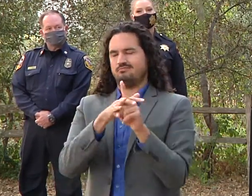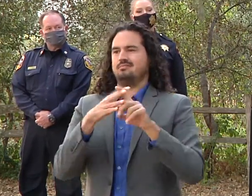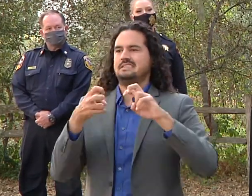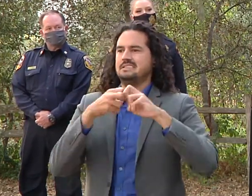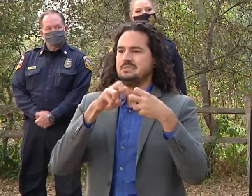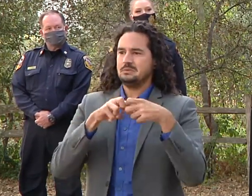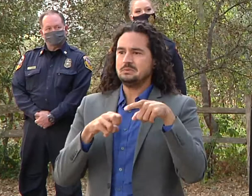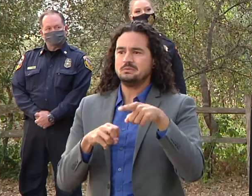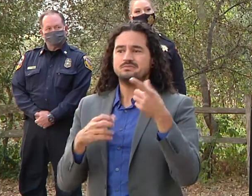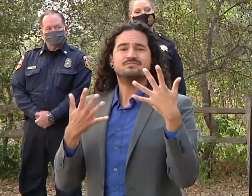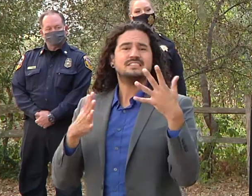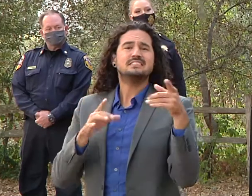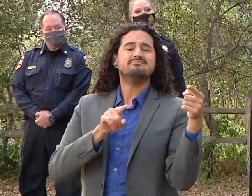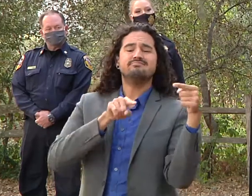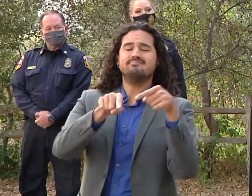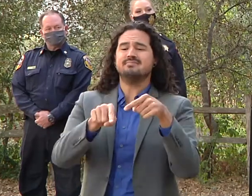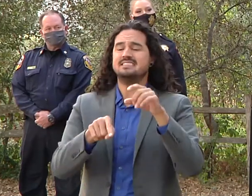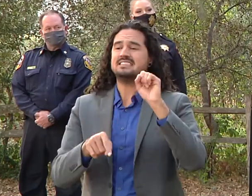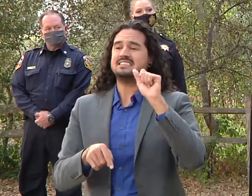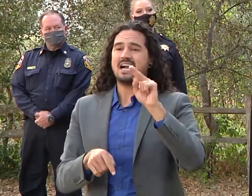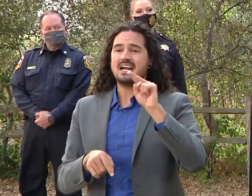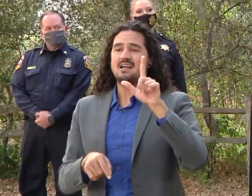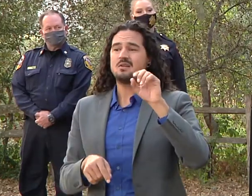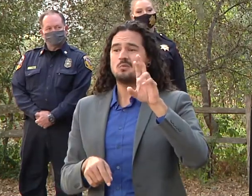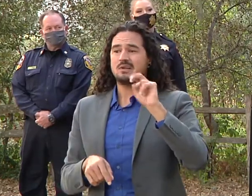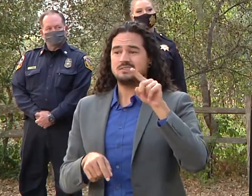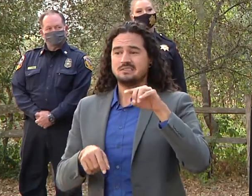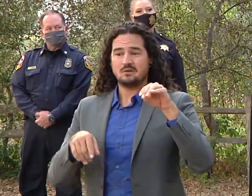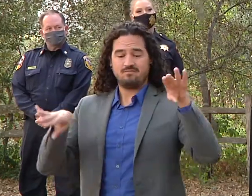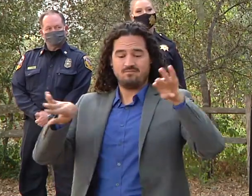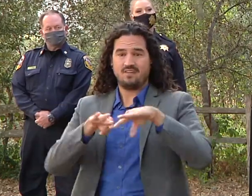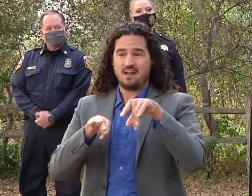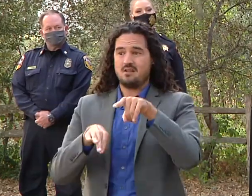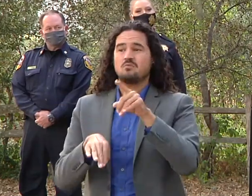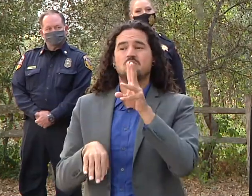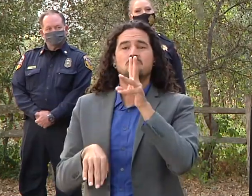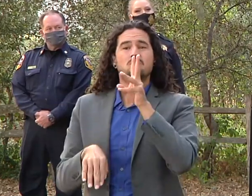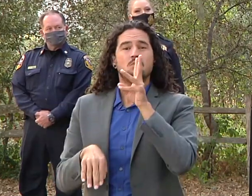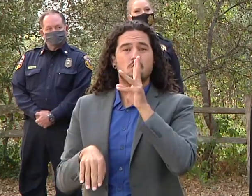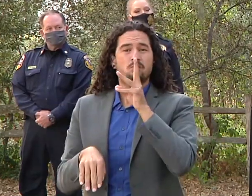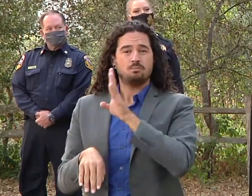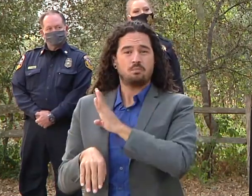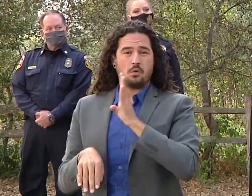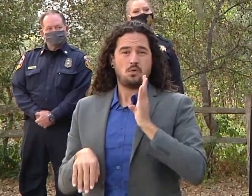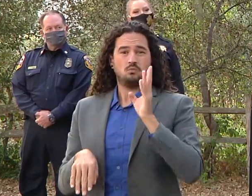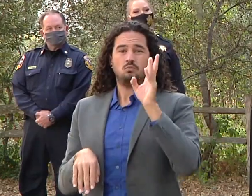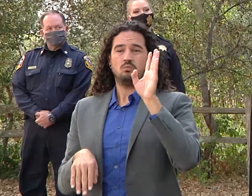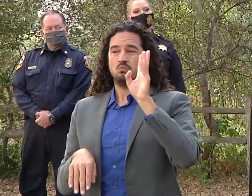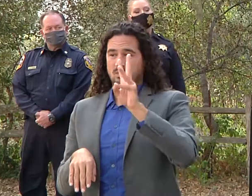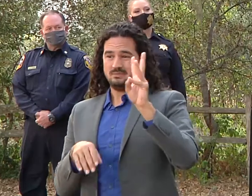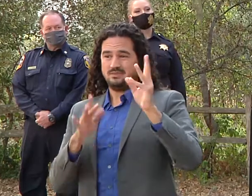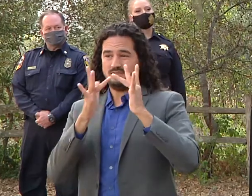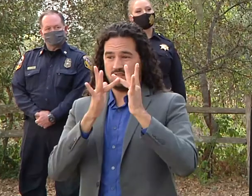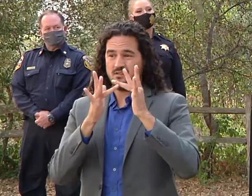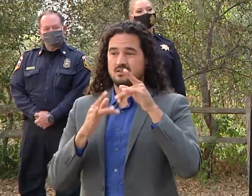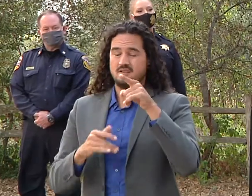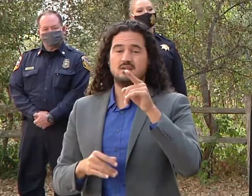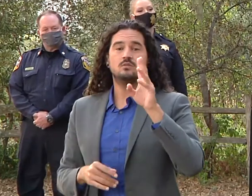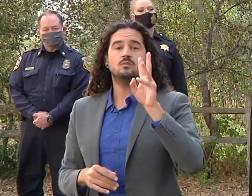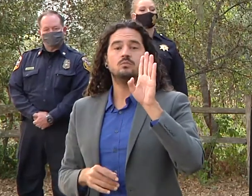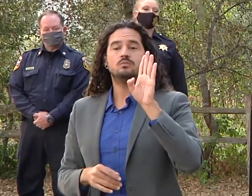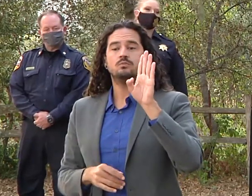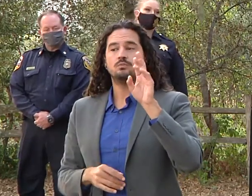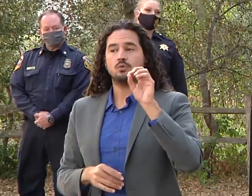san lorenzo valley water board website the water is not drinkable north of brookdale and that's a huge that's a huge problem and so in trying to